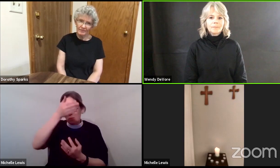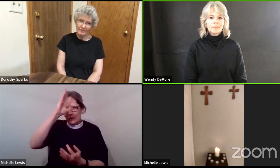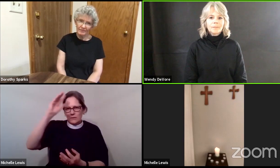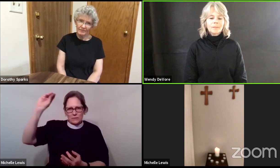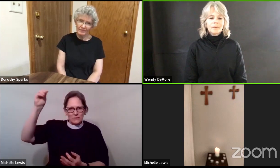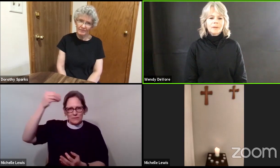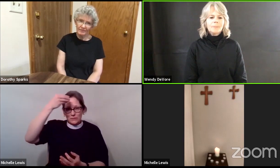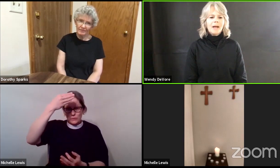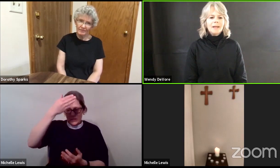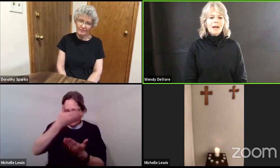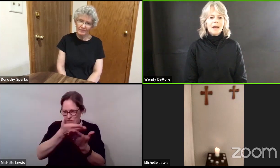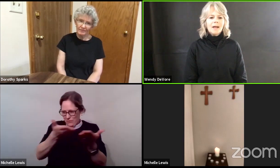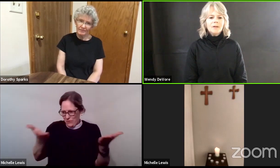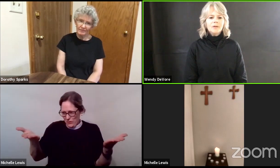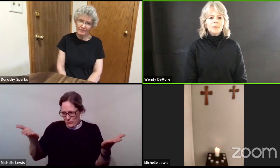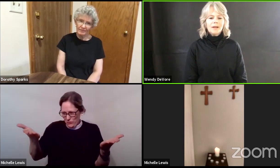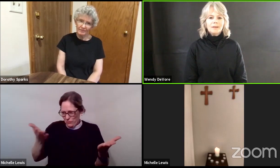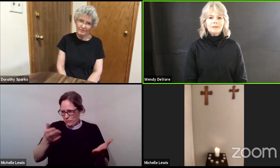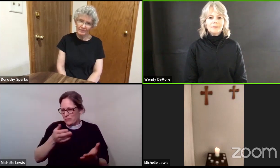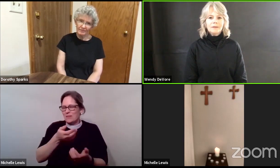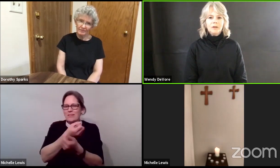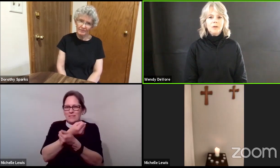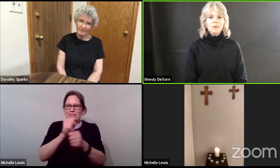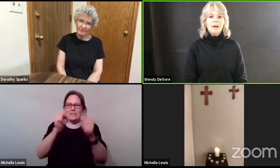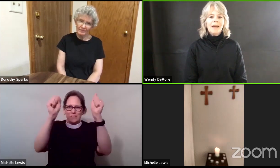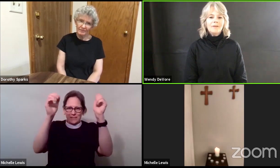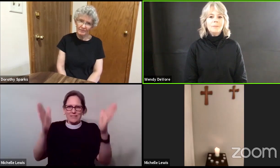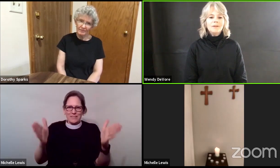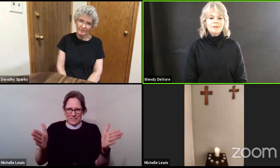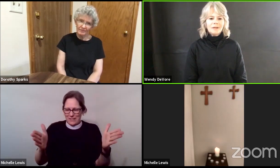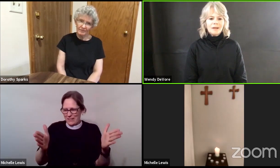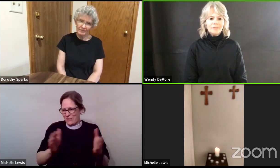By God's grace, you have been saved.